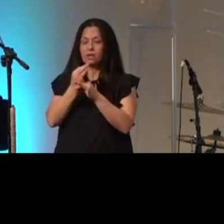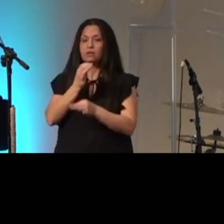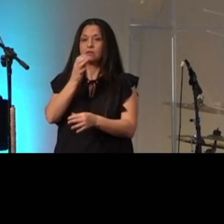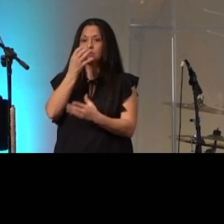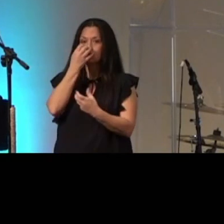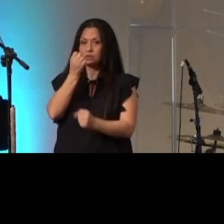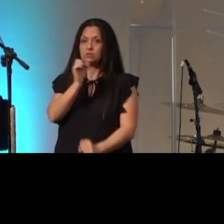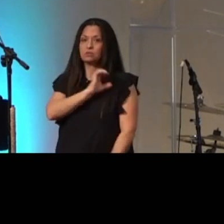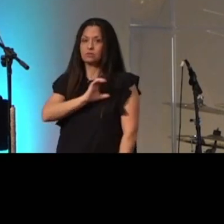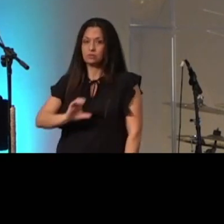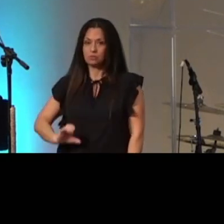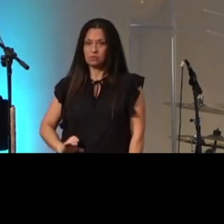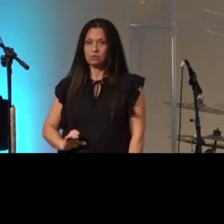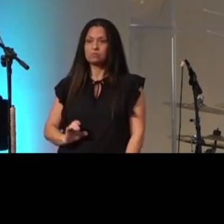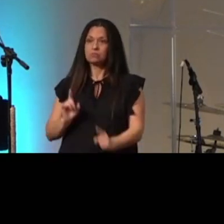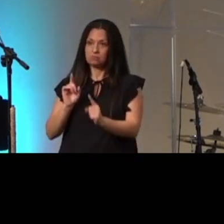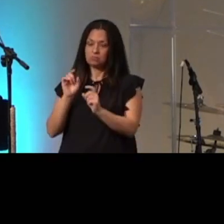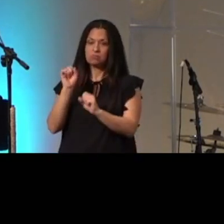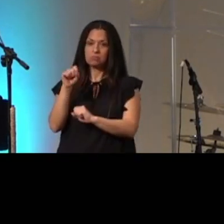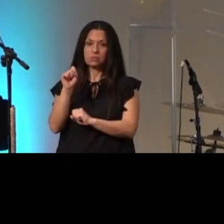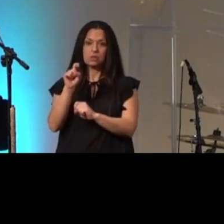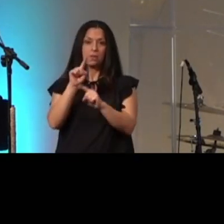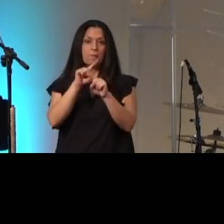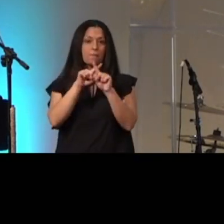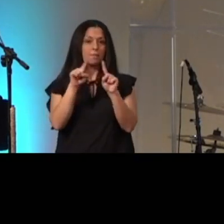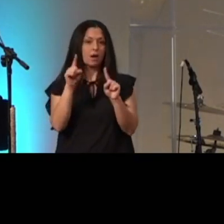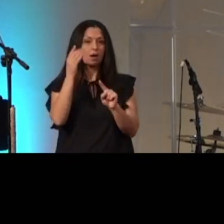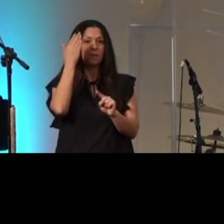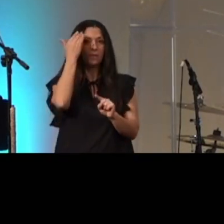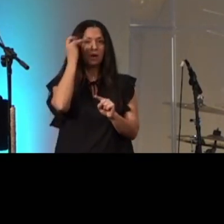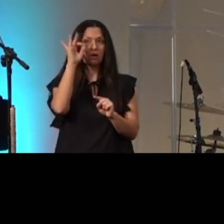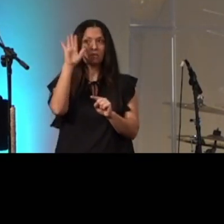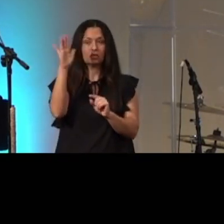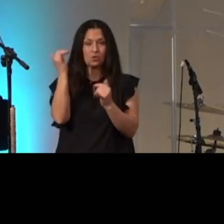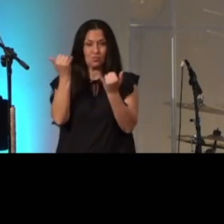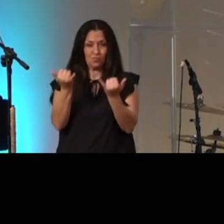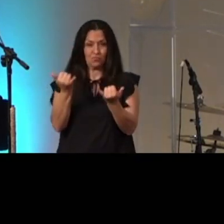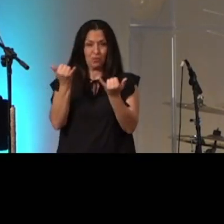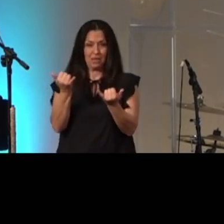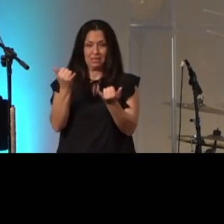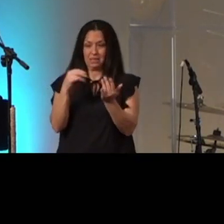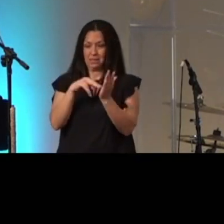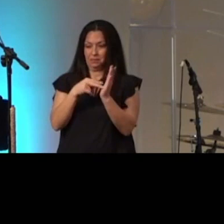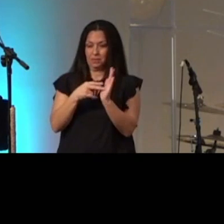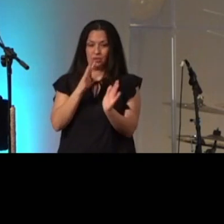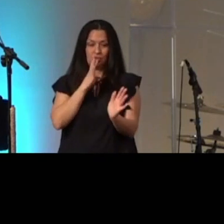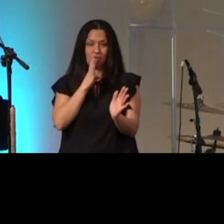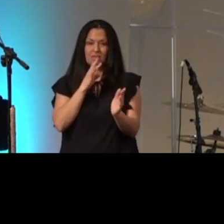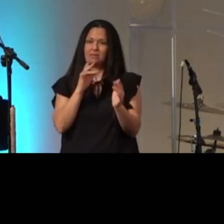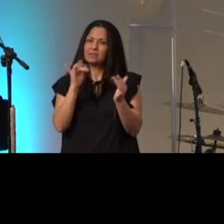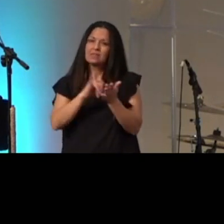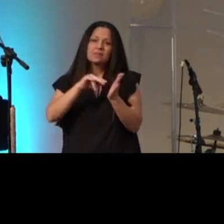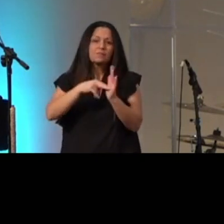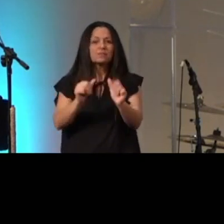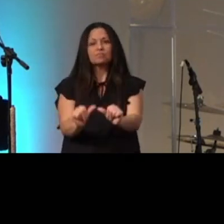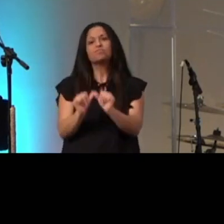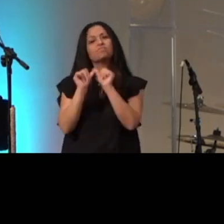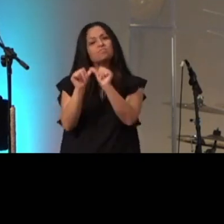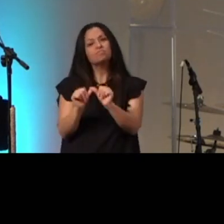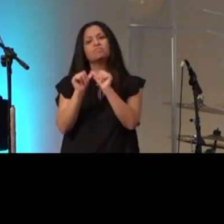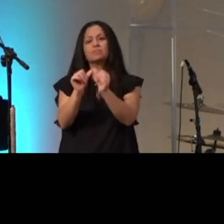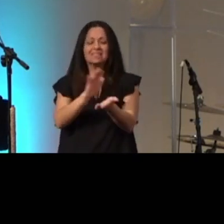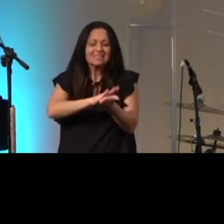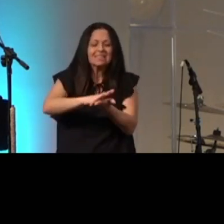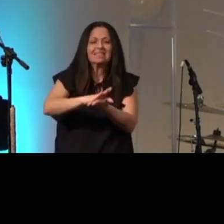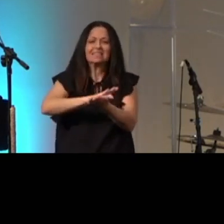in Christ that we come to faith in Christ but because of this present tense form it means that it's an ongoing sanctifying process in our